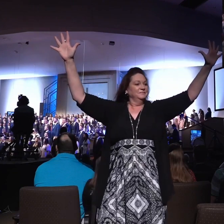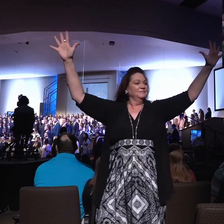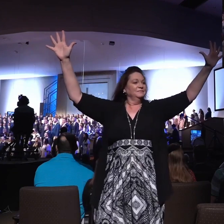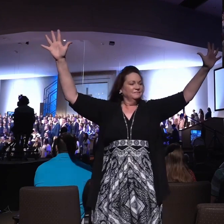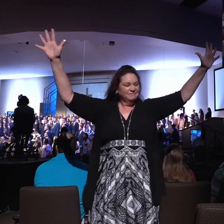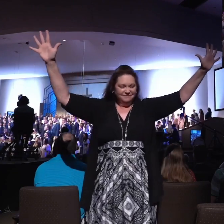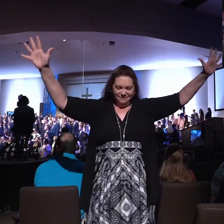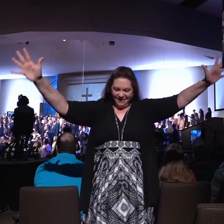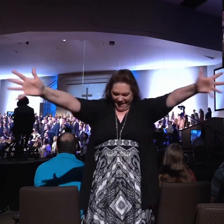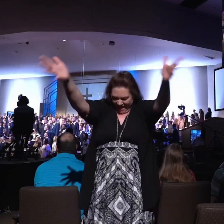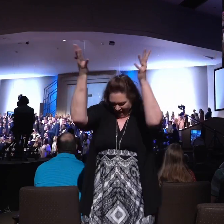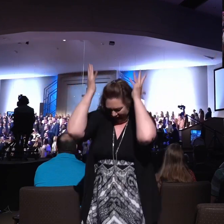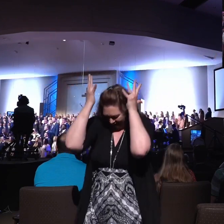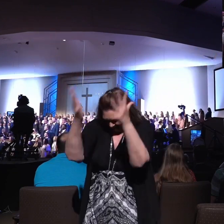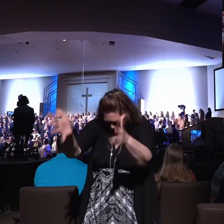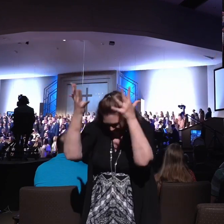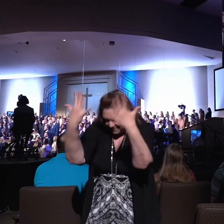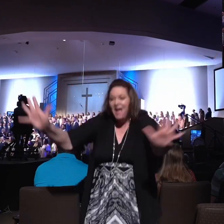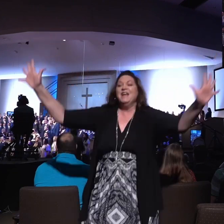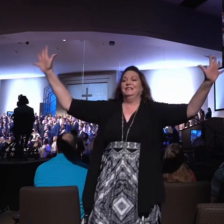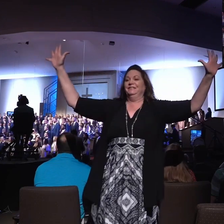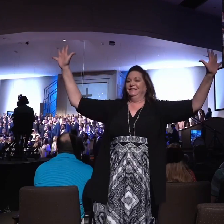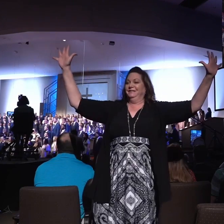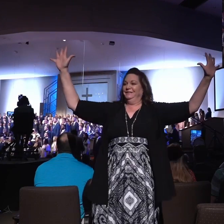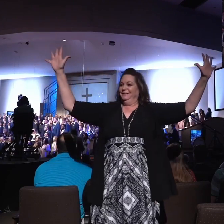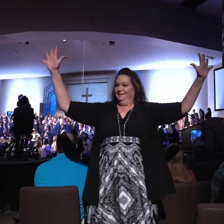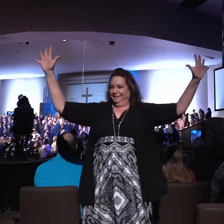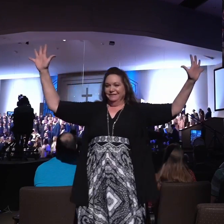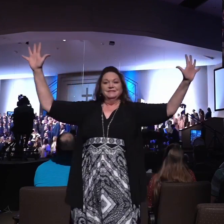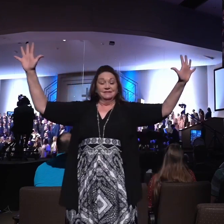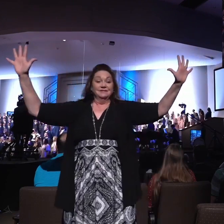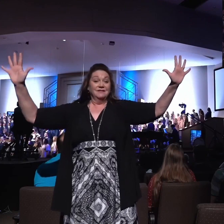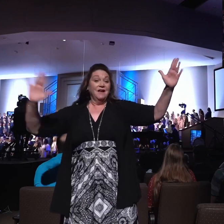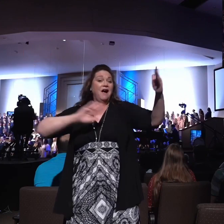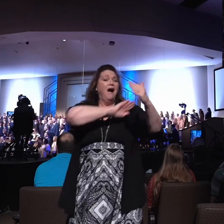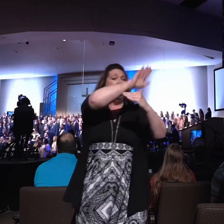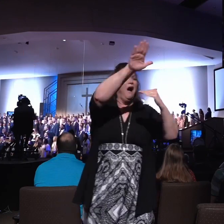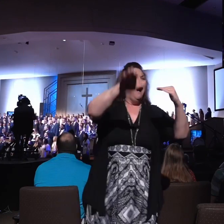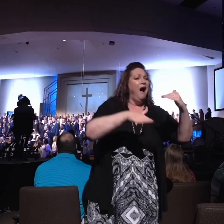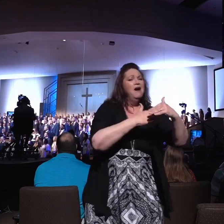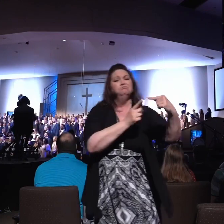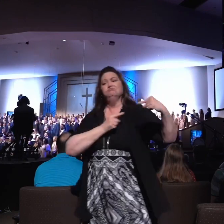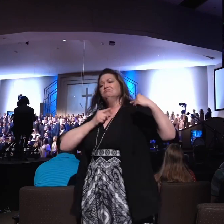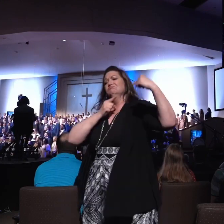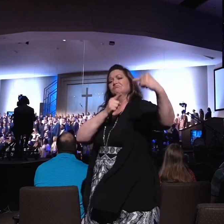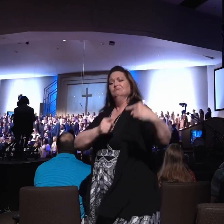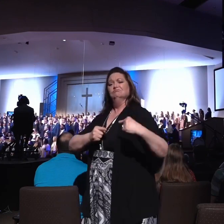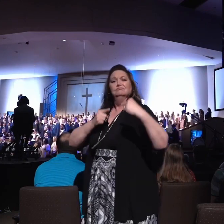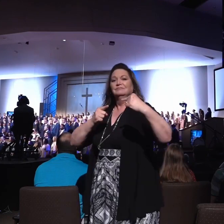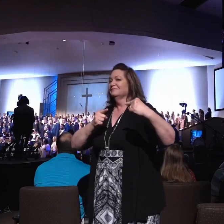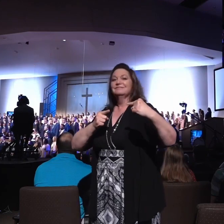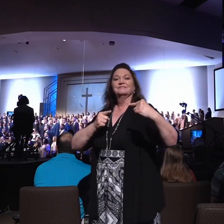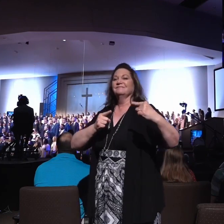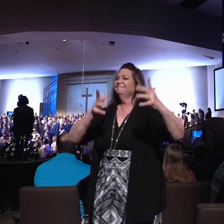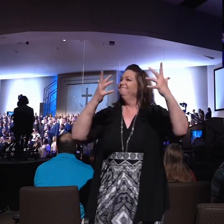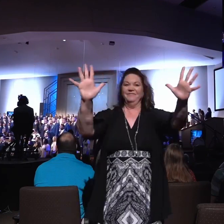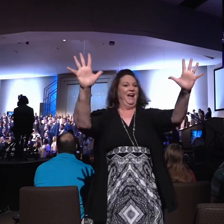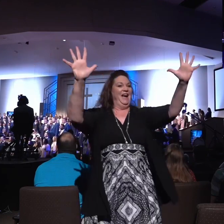It is finished, the end of the conflict